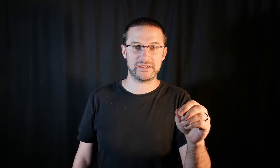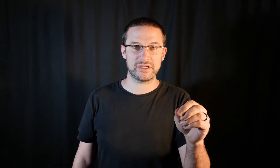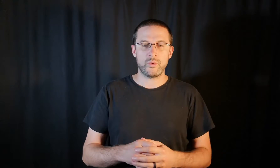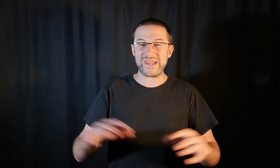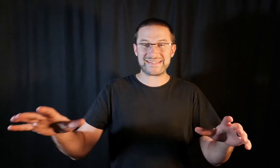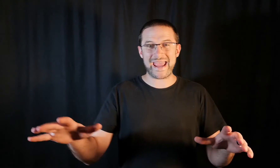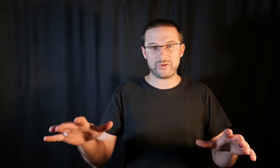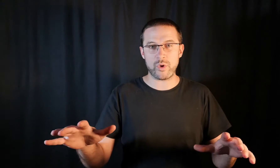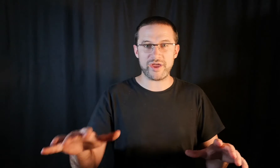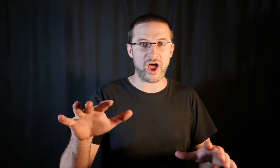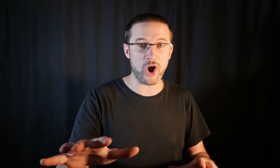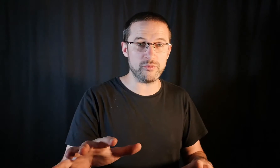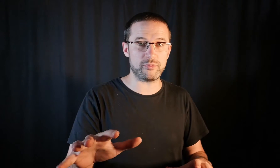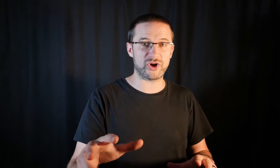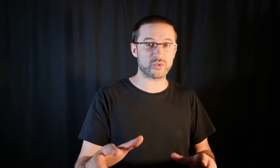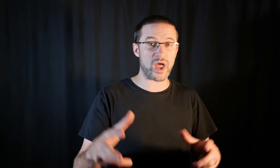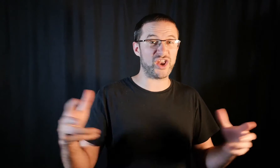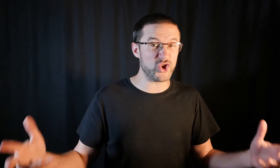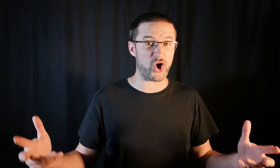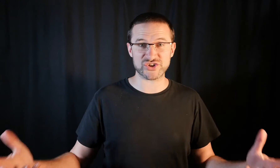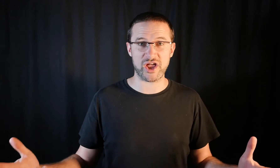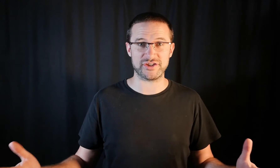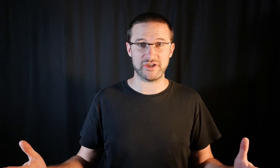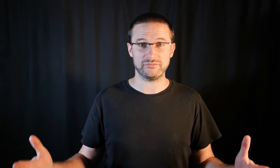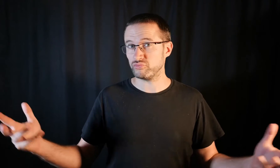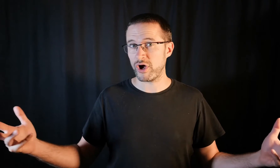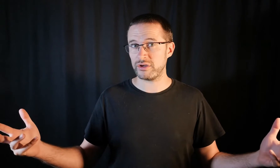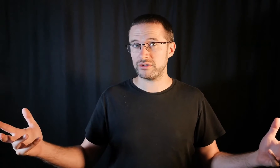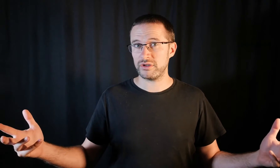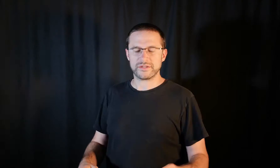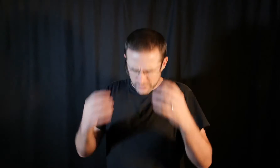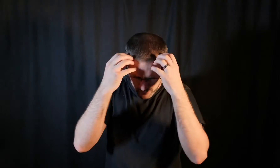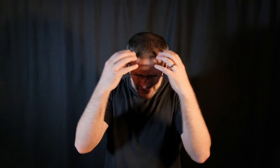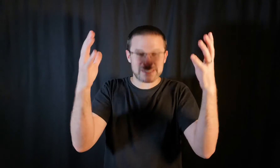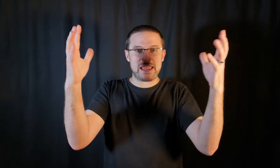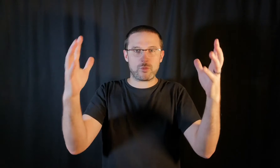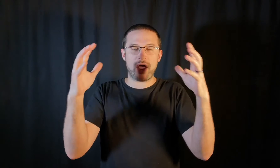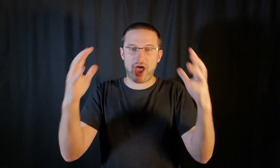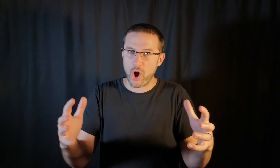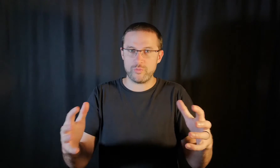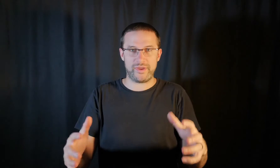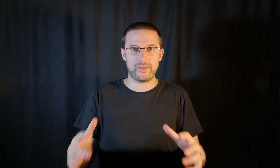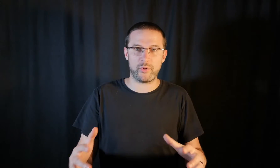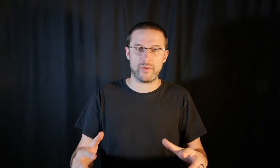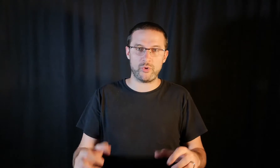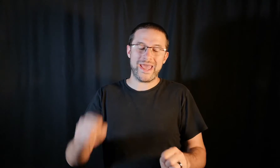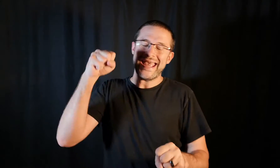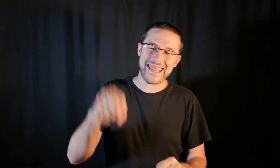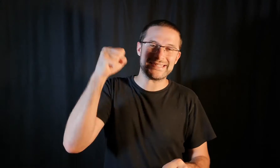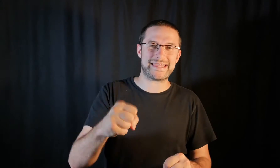We say the word hope because we are not certain right? So when we see the word hope in the Bible is that